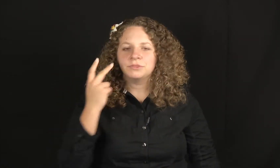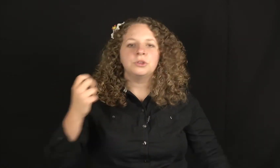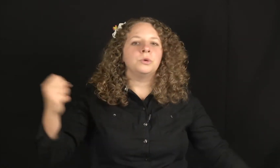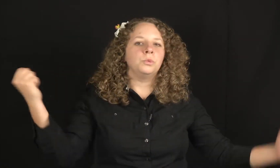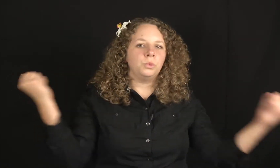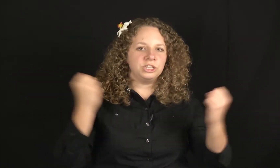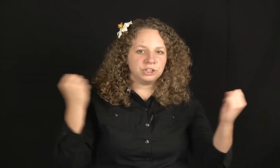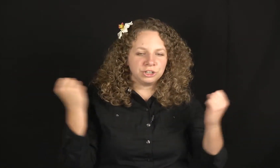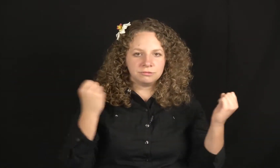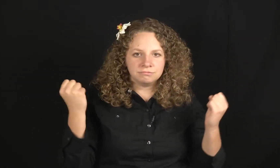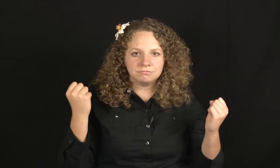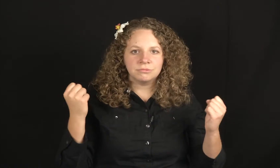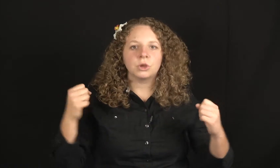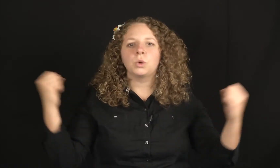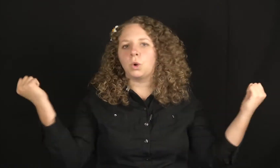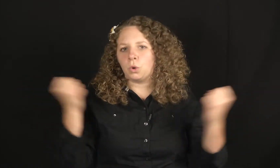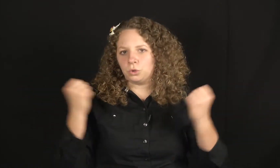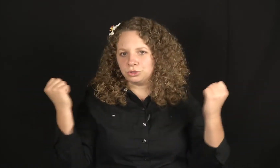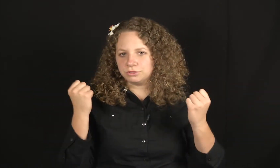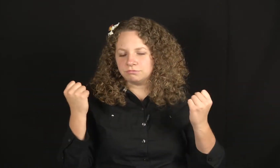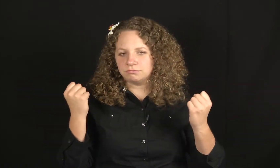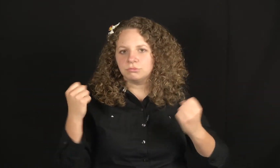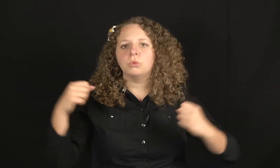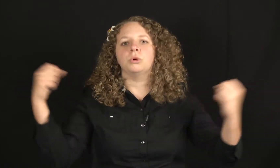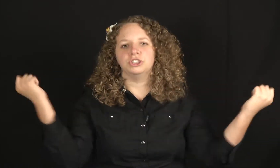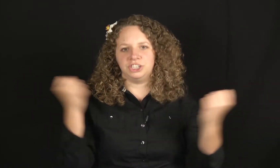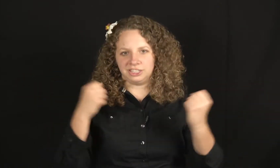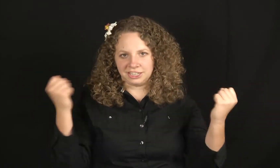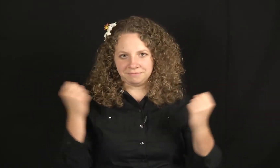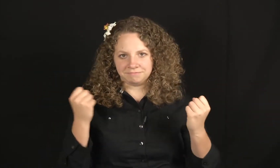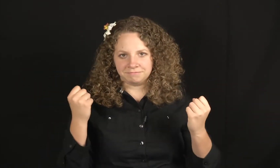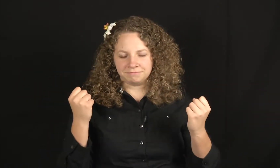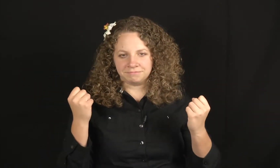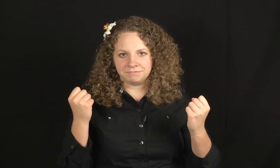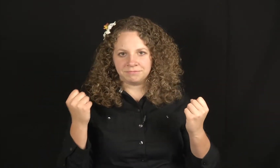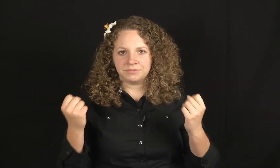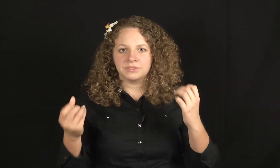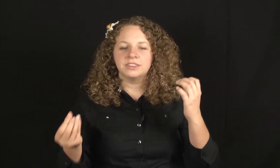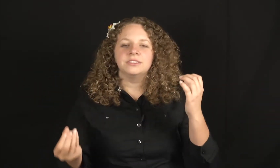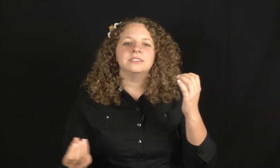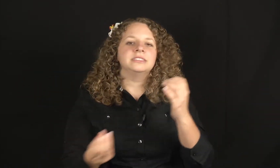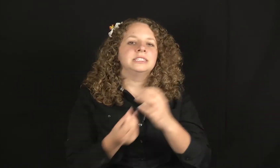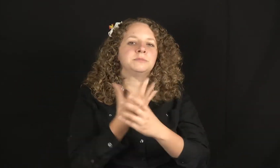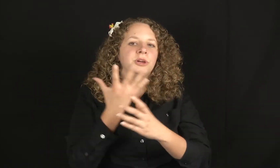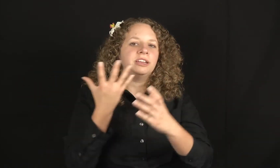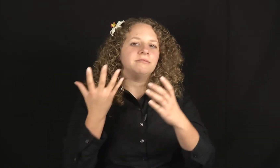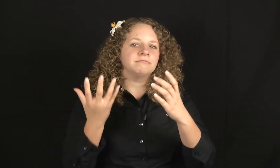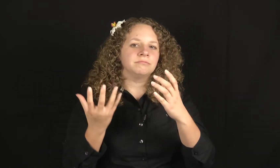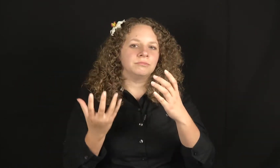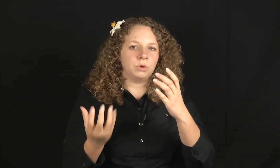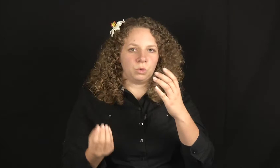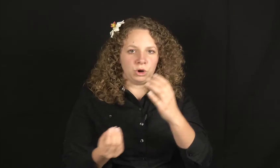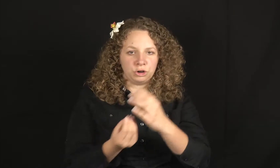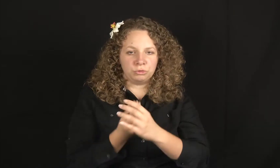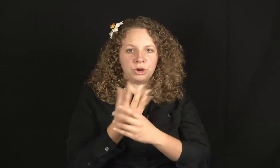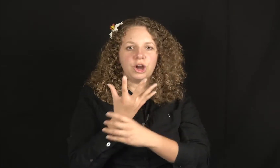Winter, cold, or chilly. Spring, or grow,